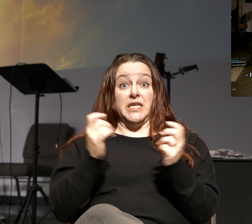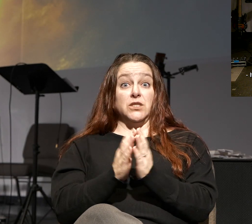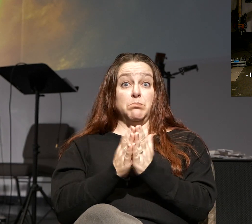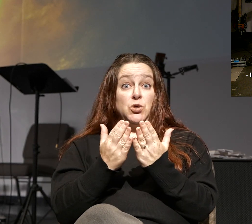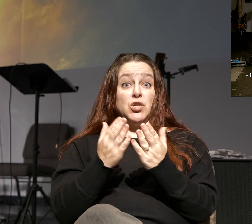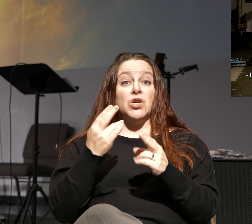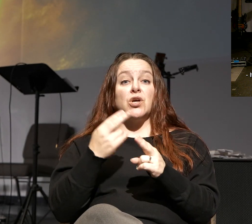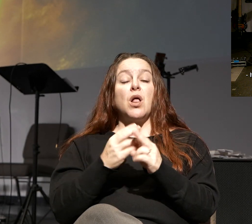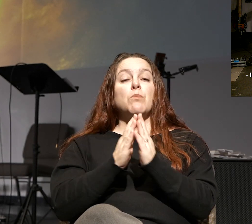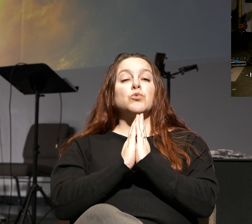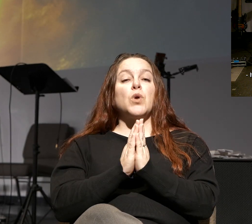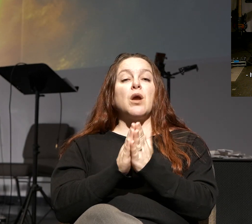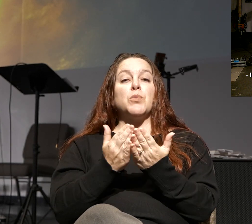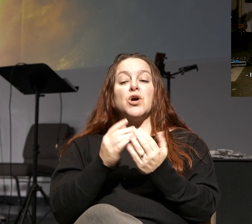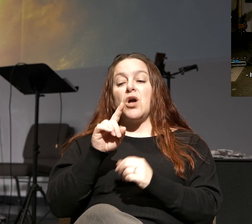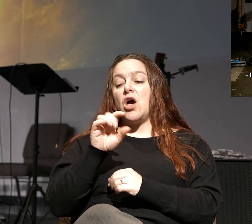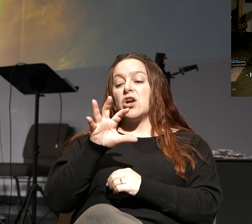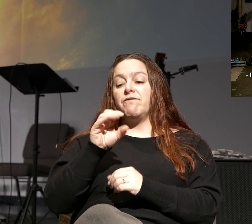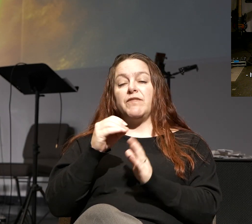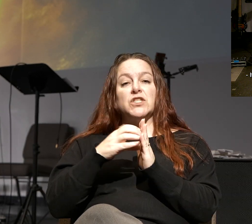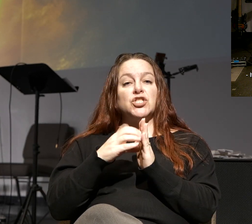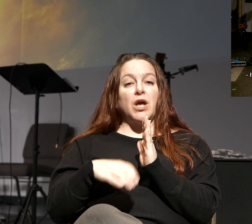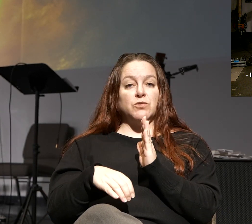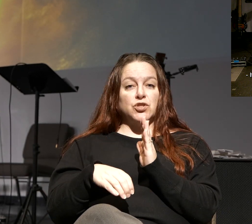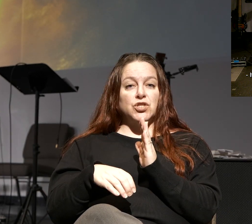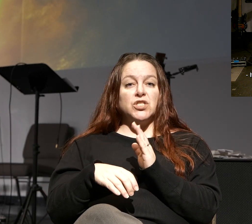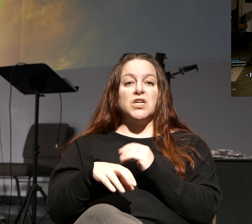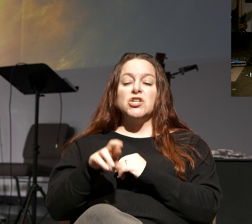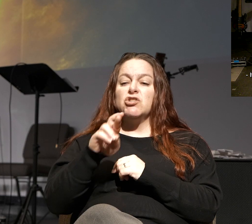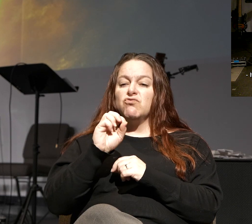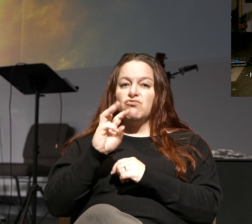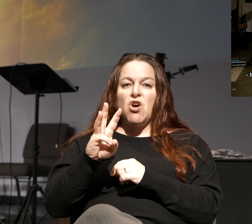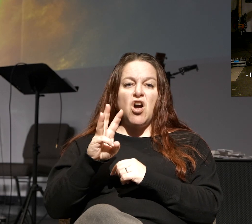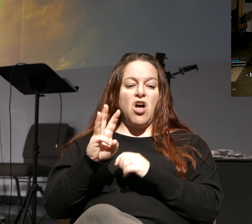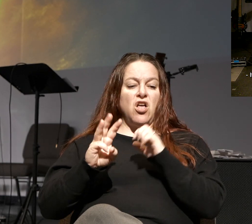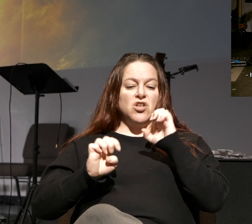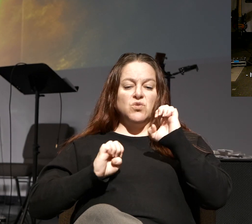in the Bible. It's called the prayer book of the Bible, 150 chapters of raw